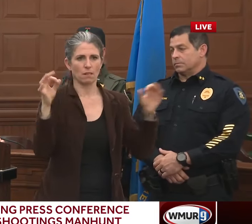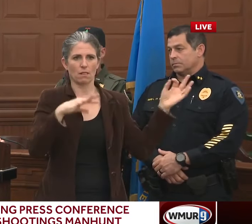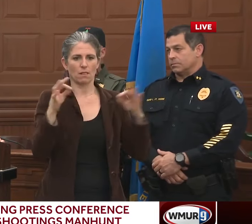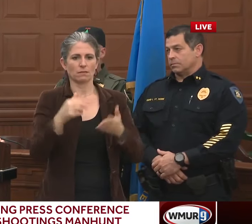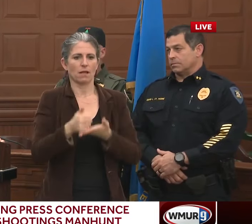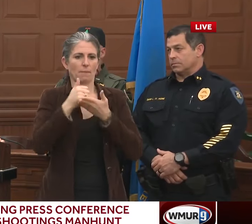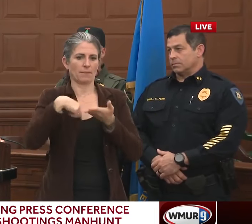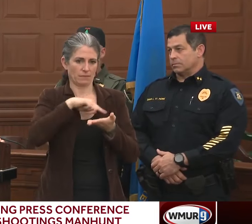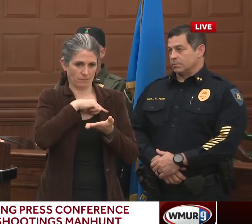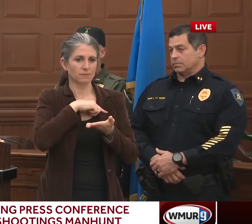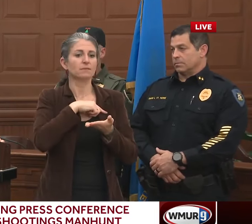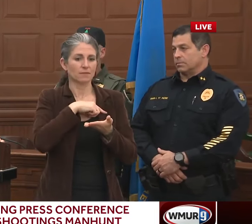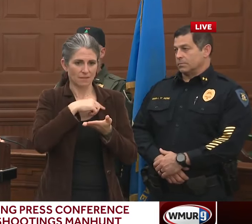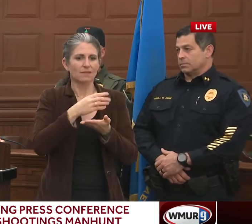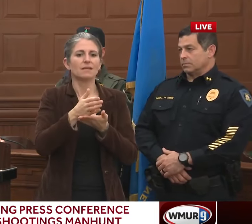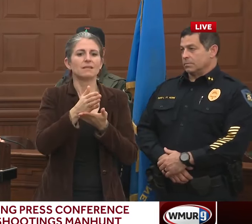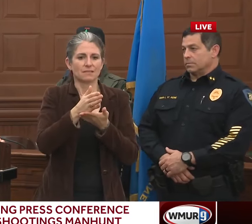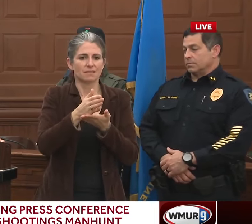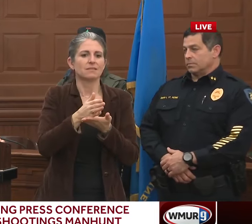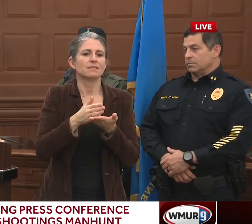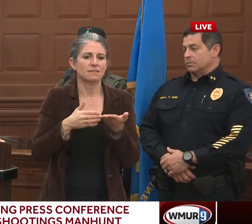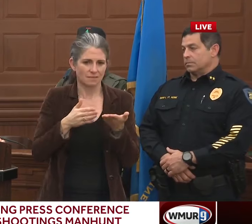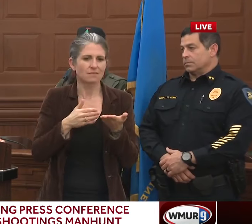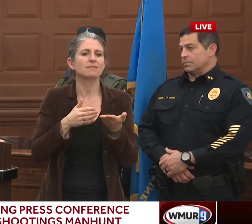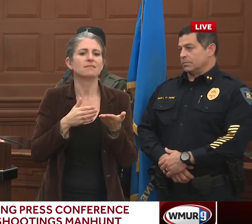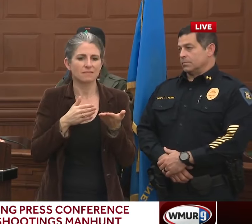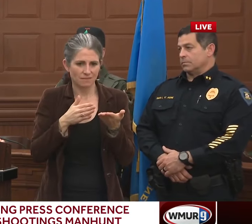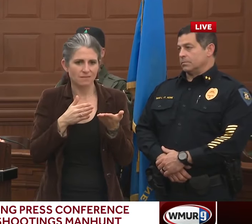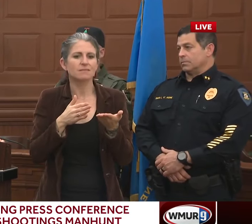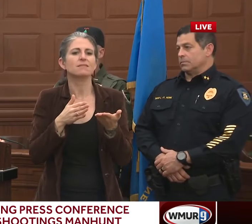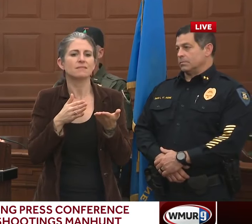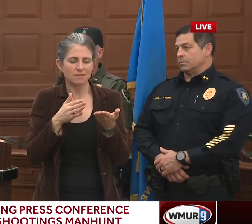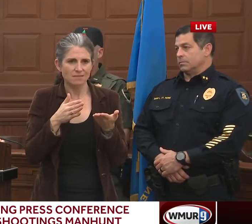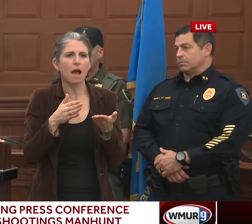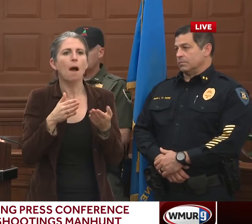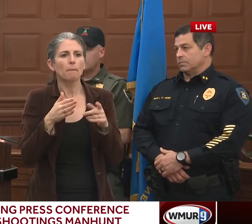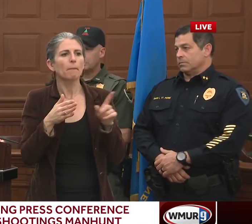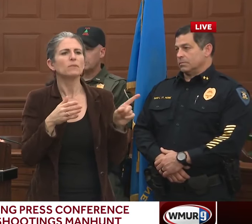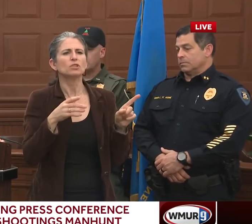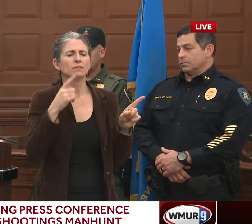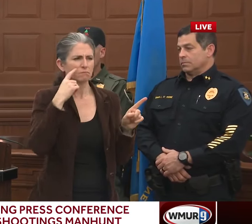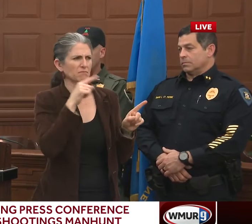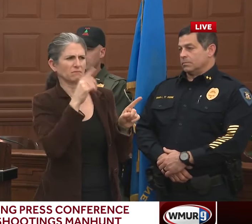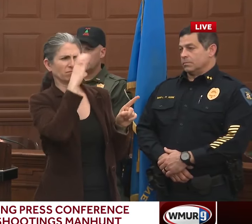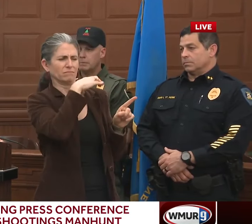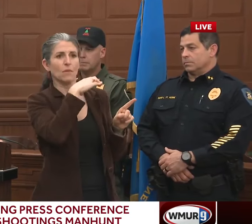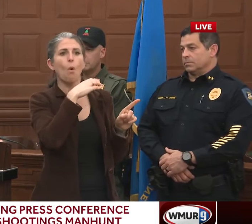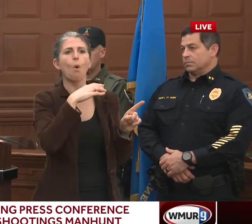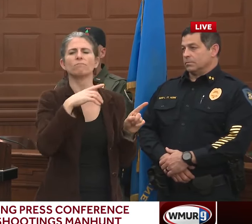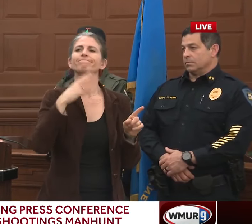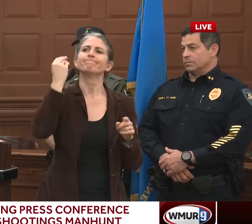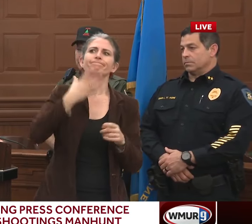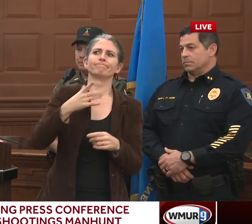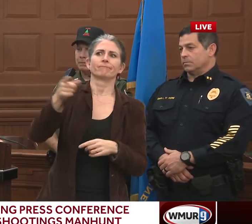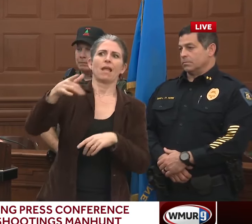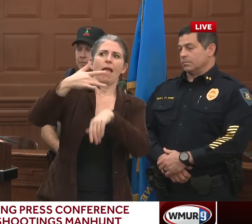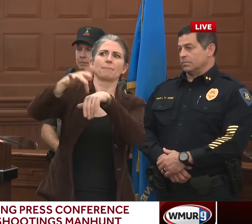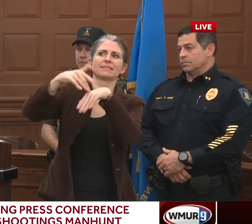this location. I own a barn that I'm afraid to go to. There's something over here that concerns me. So those things run the gamut,